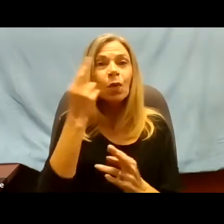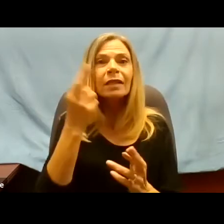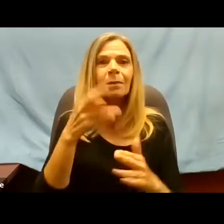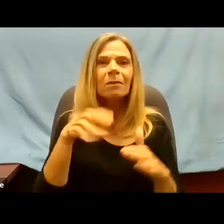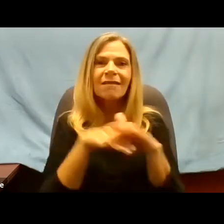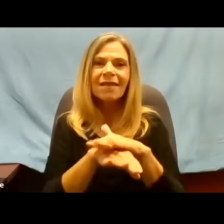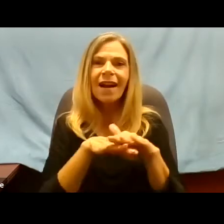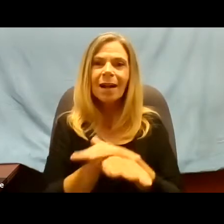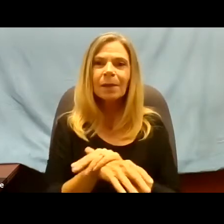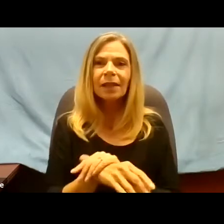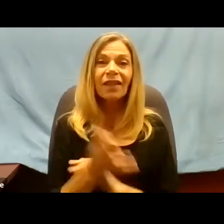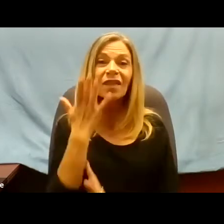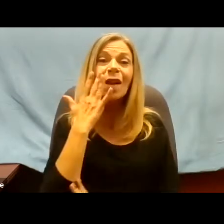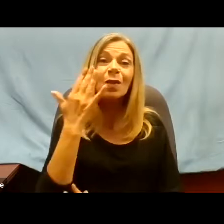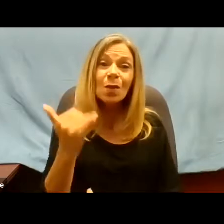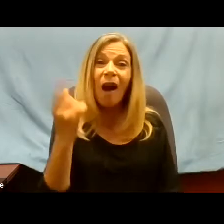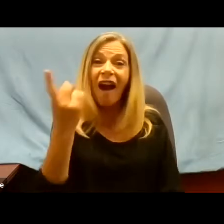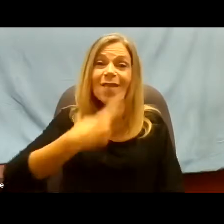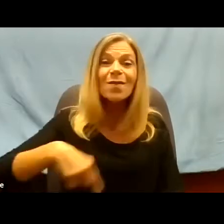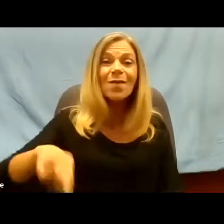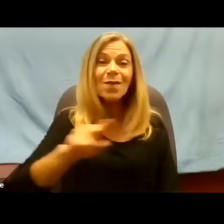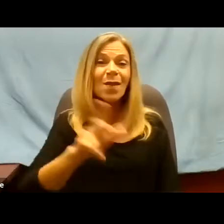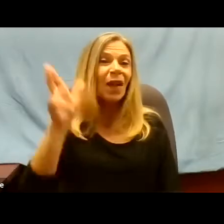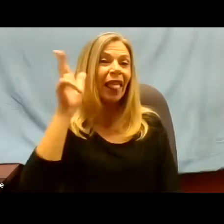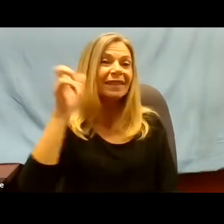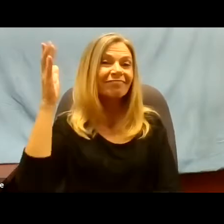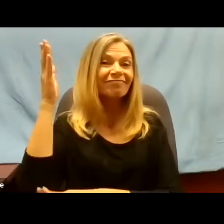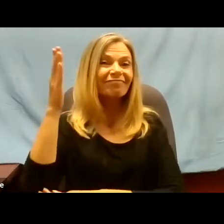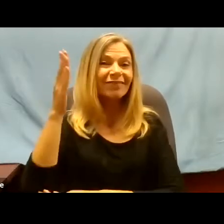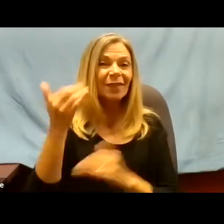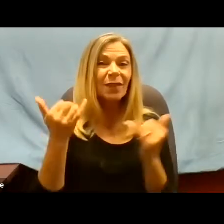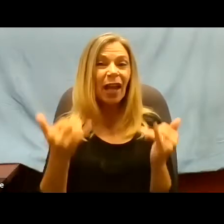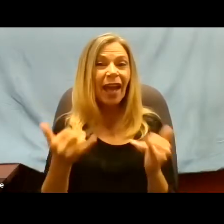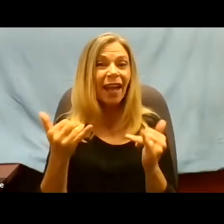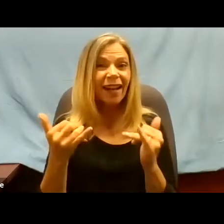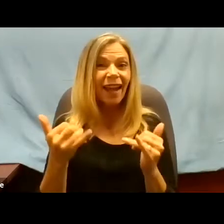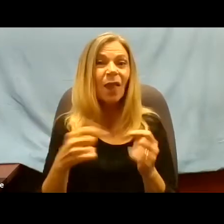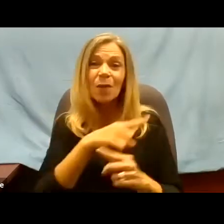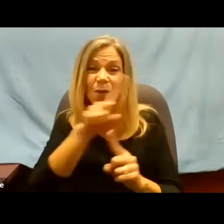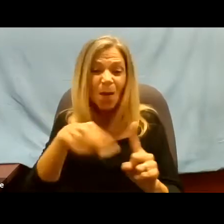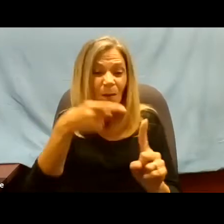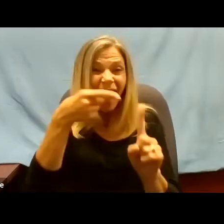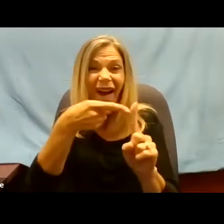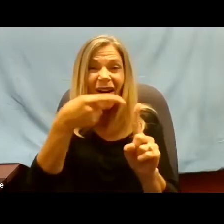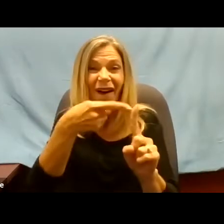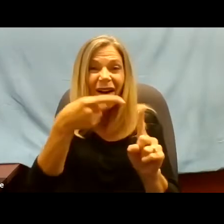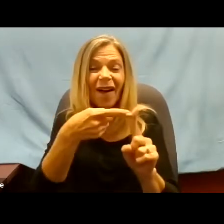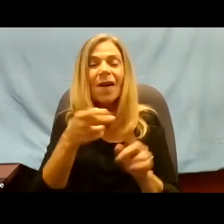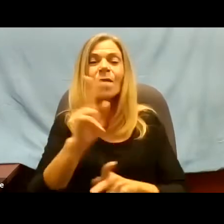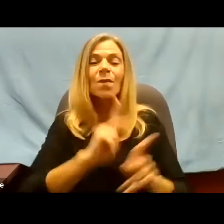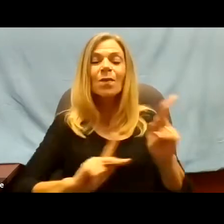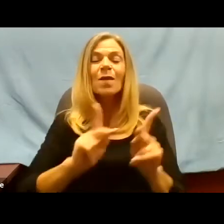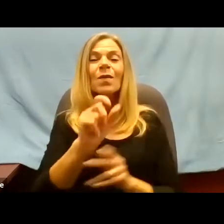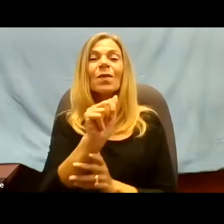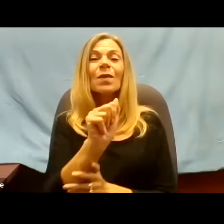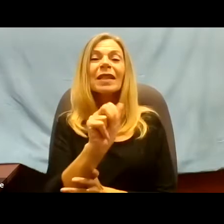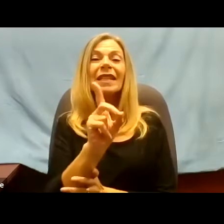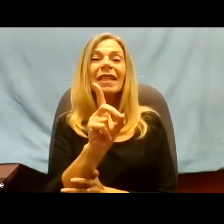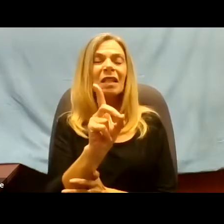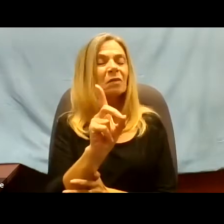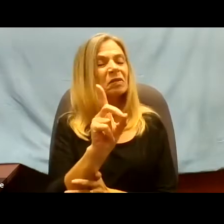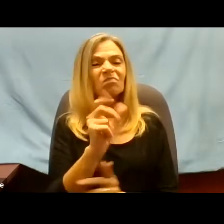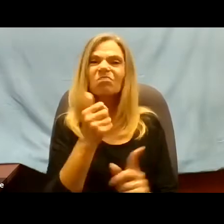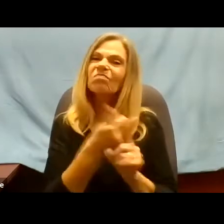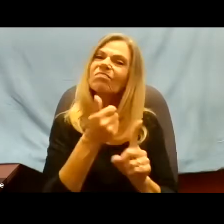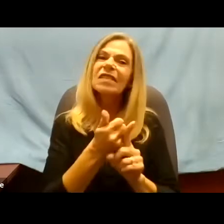listening to me right now are about. We can take people with disabilities who are ready to give up their